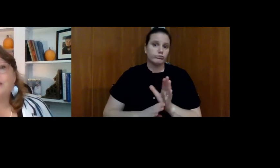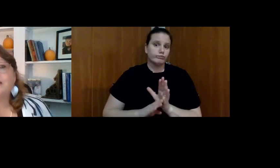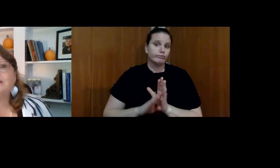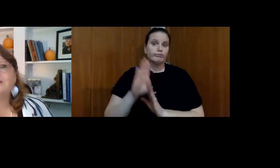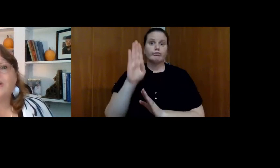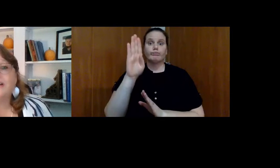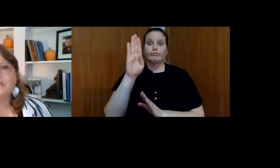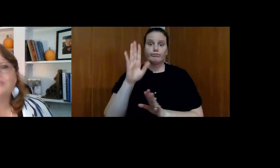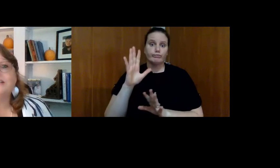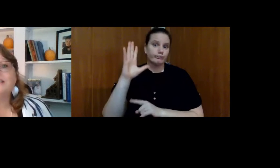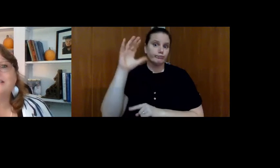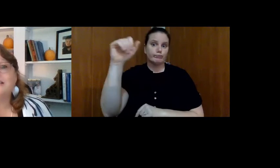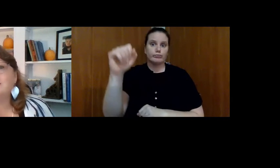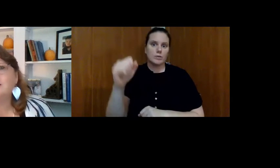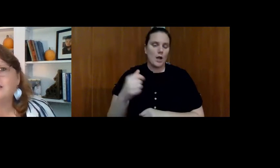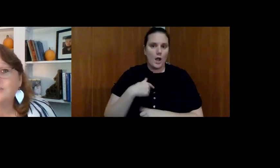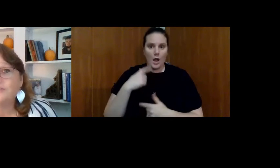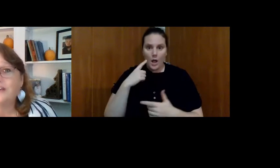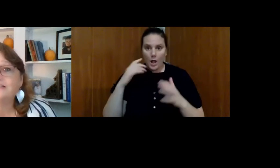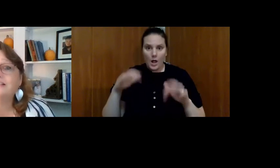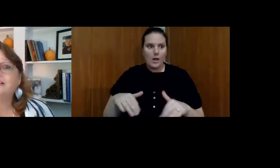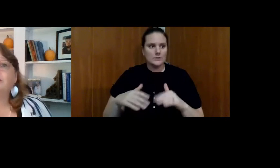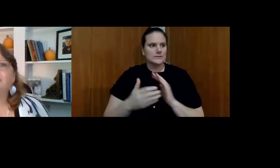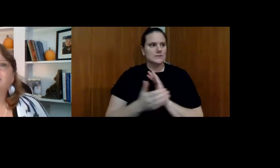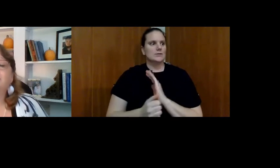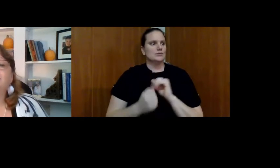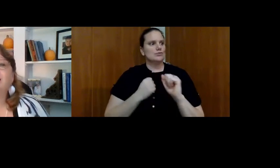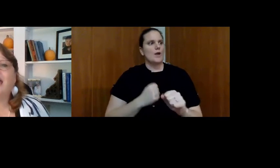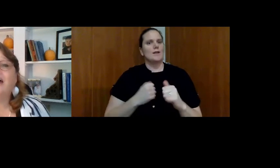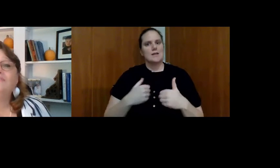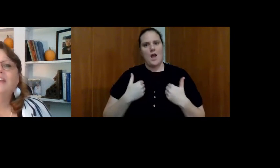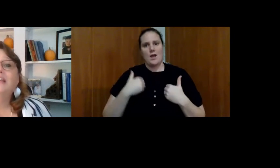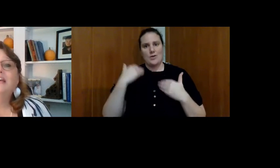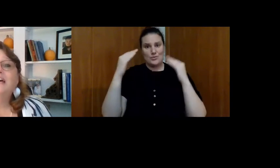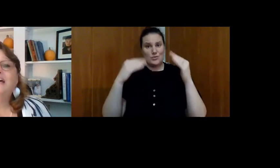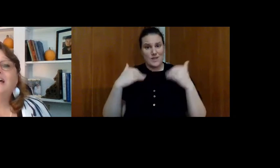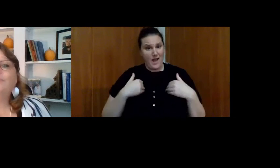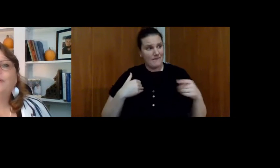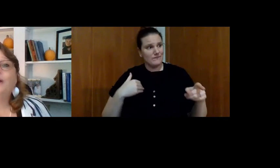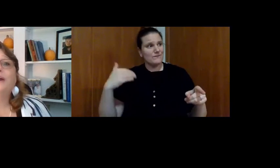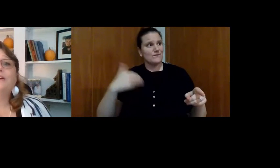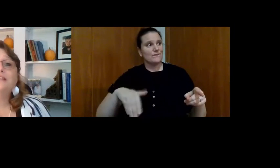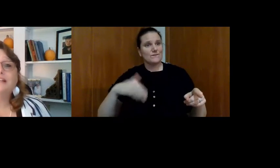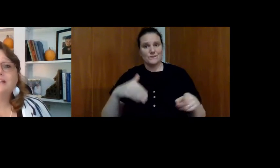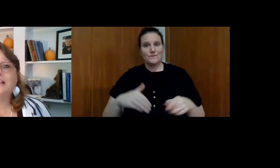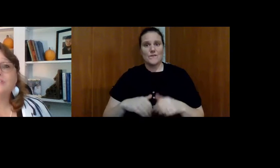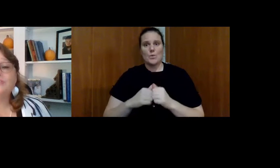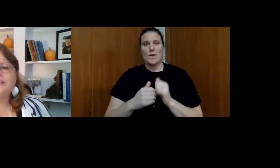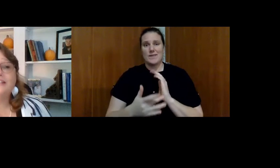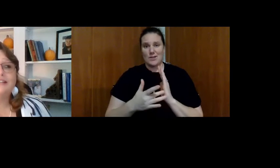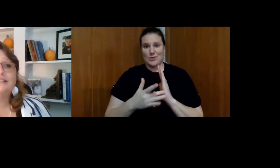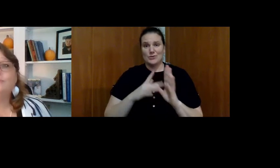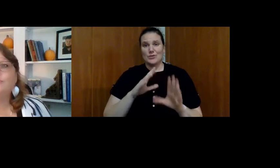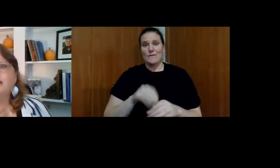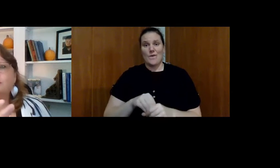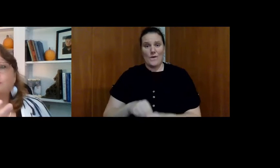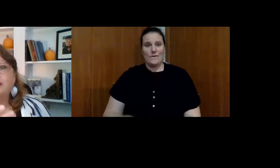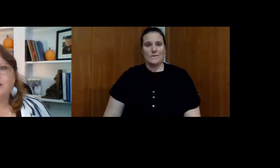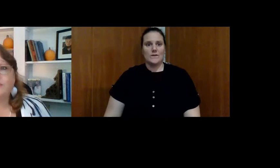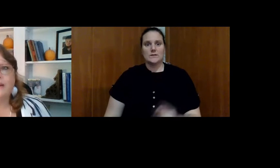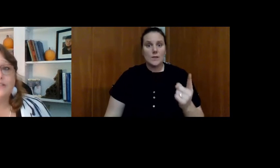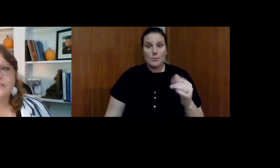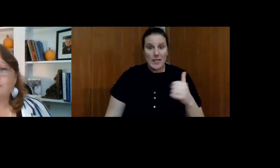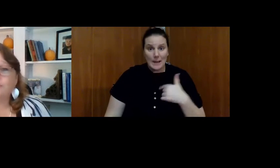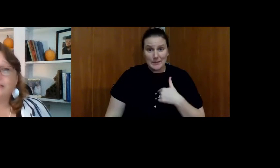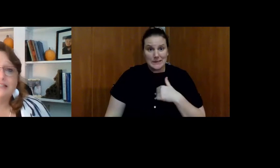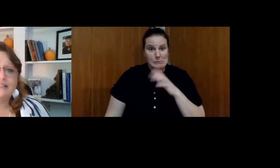And I've just been astonished at the skills and the strengths that our young adults have around technology that someone like